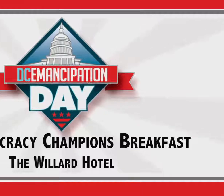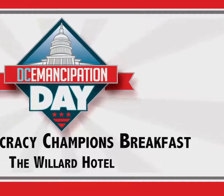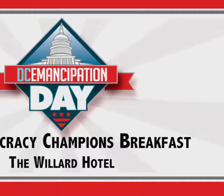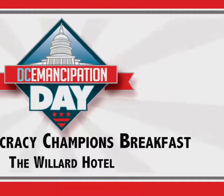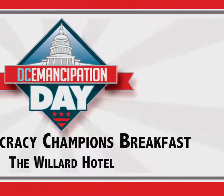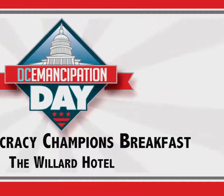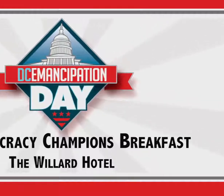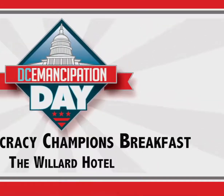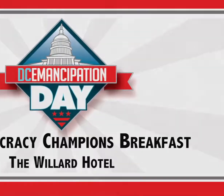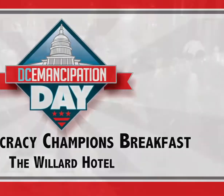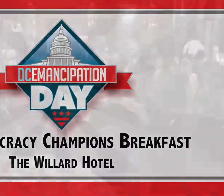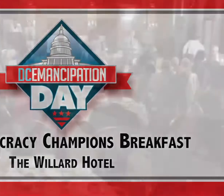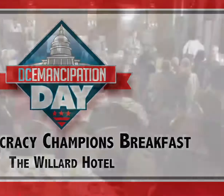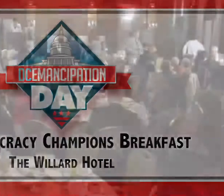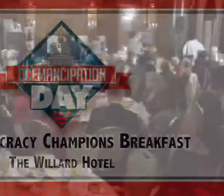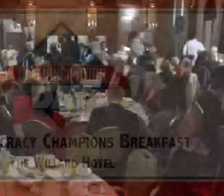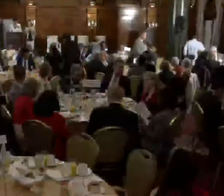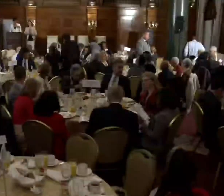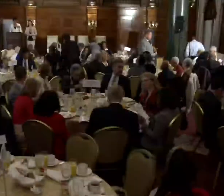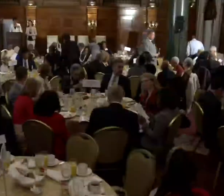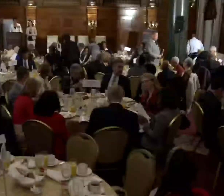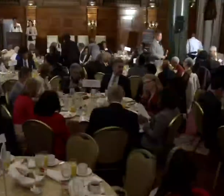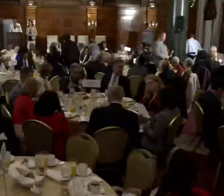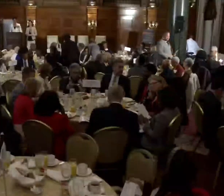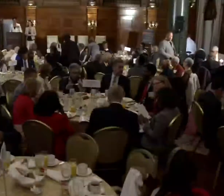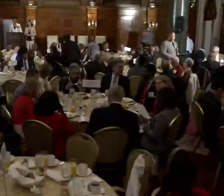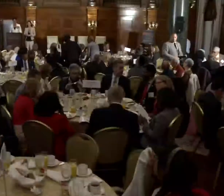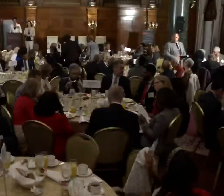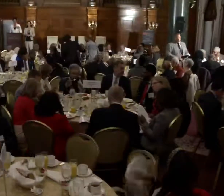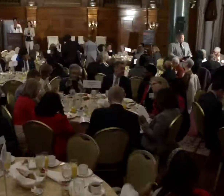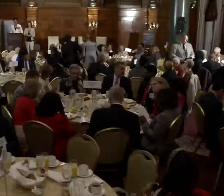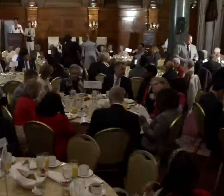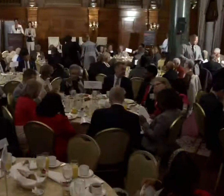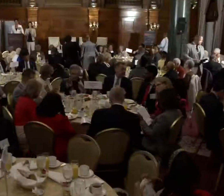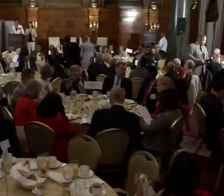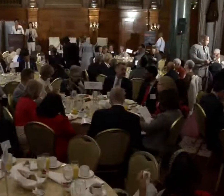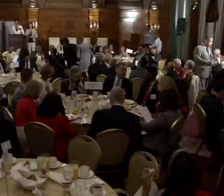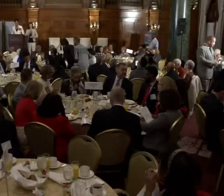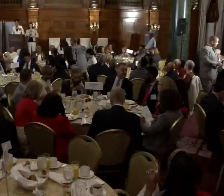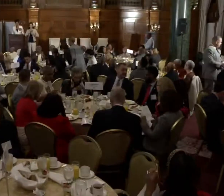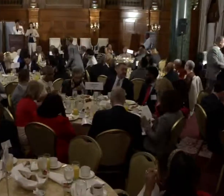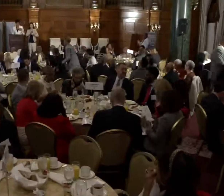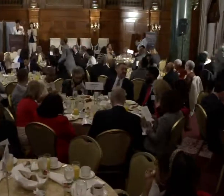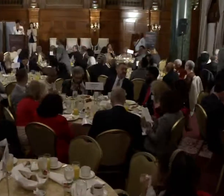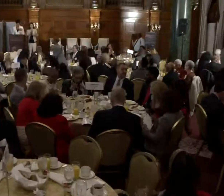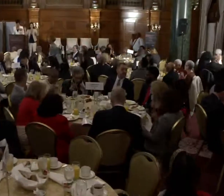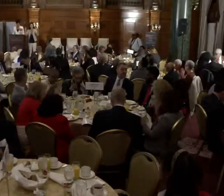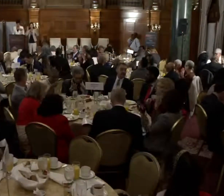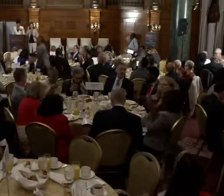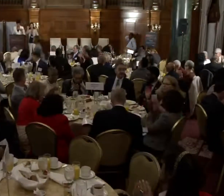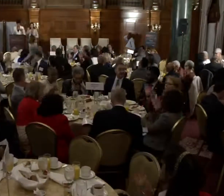Everybody, happy Emancipation Day.